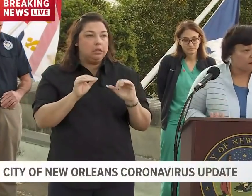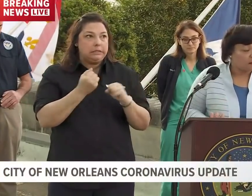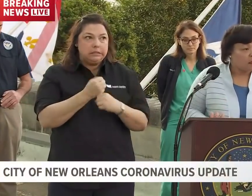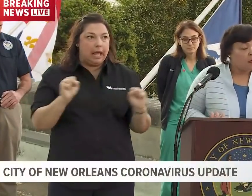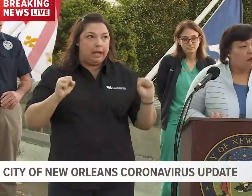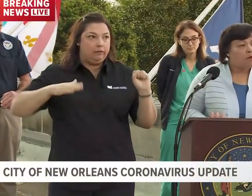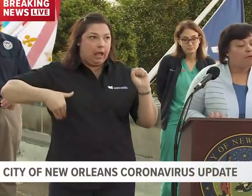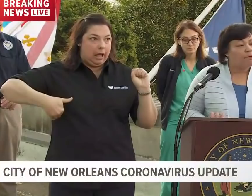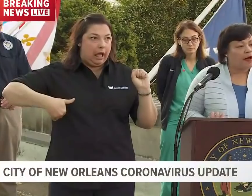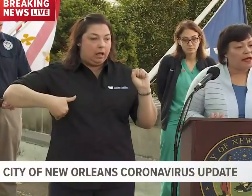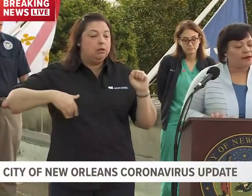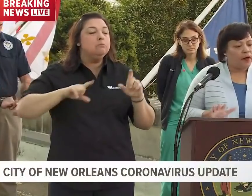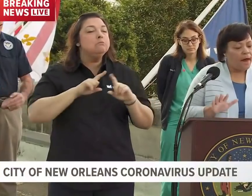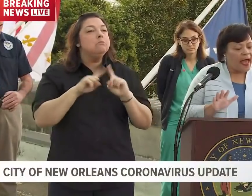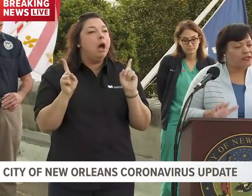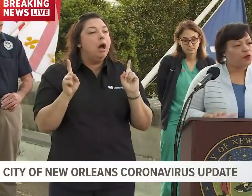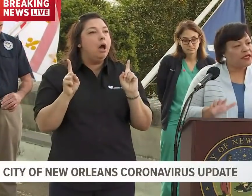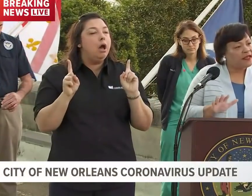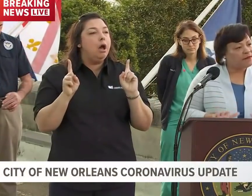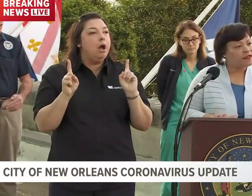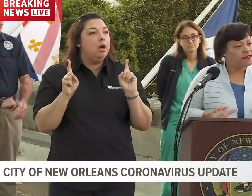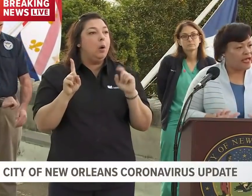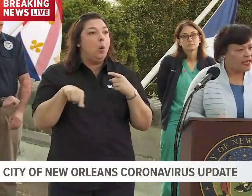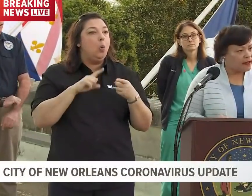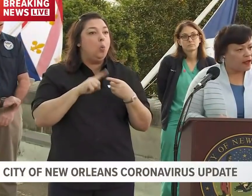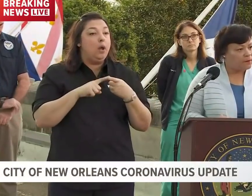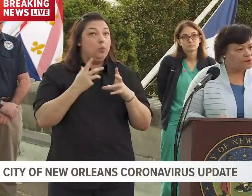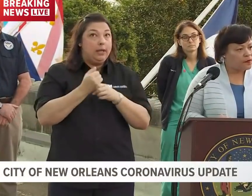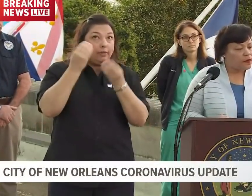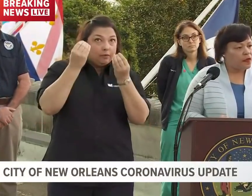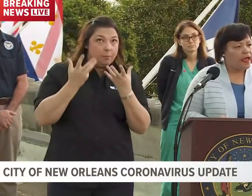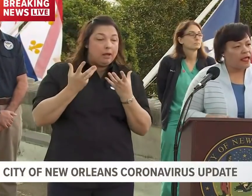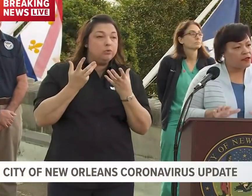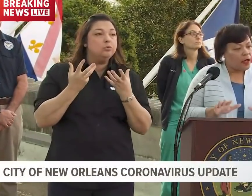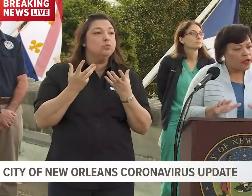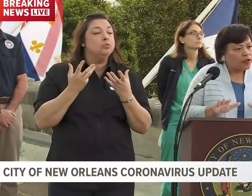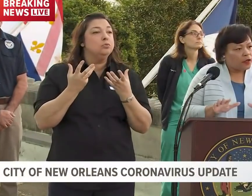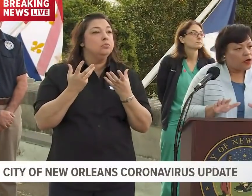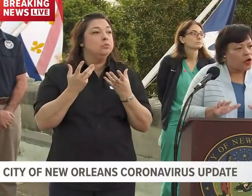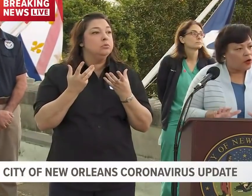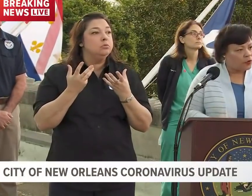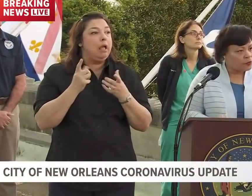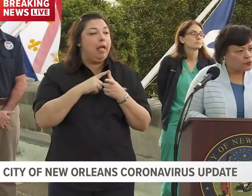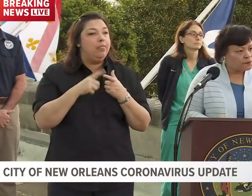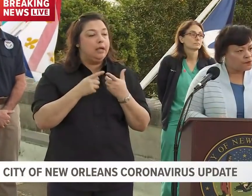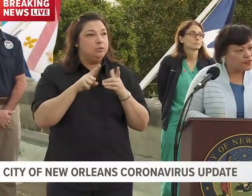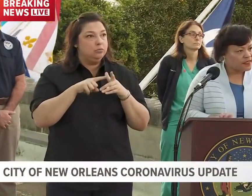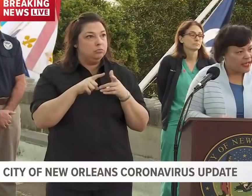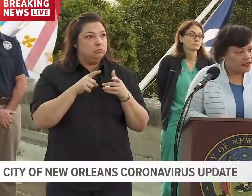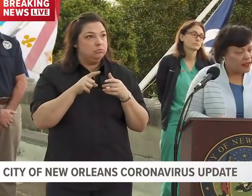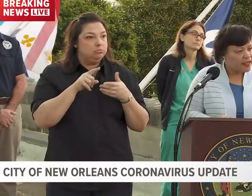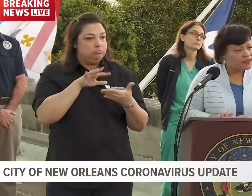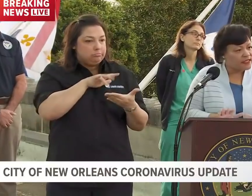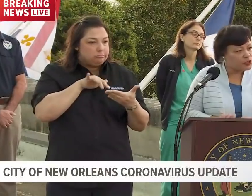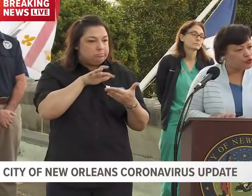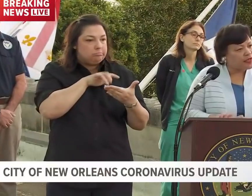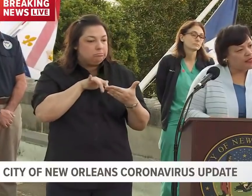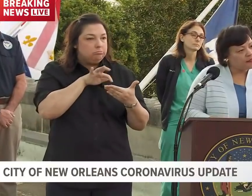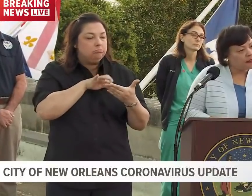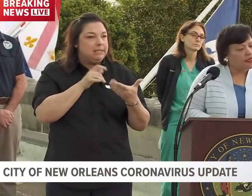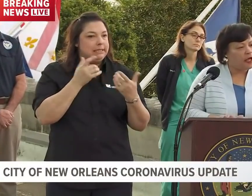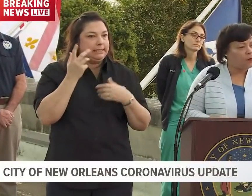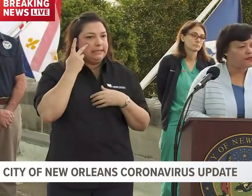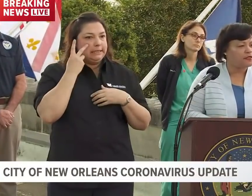means. But as we get the data and learn the data and see